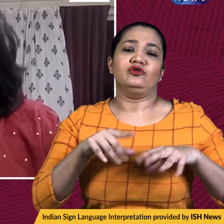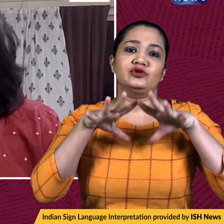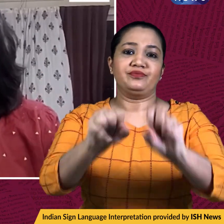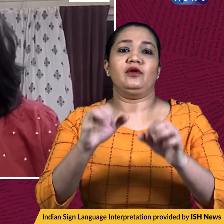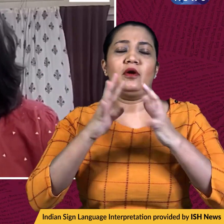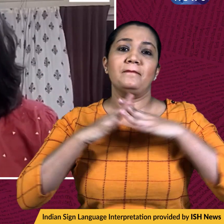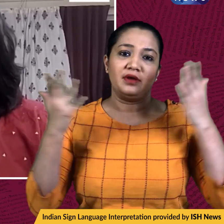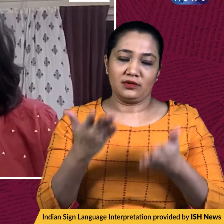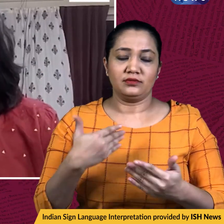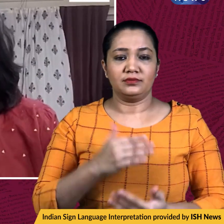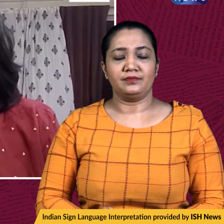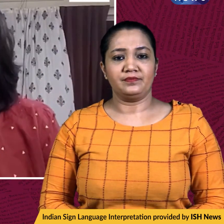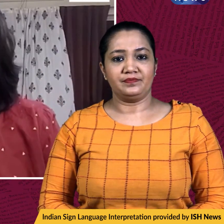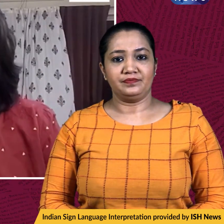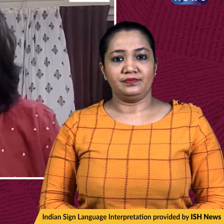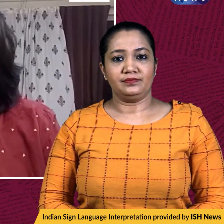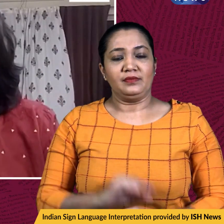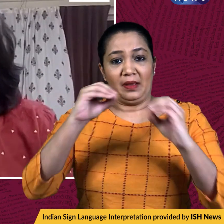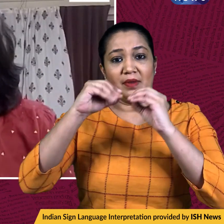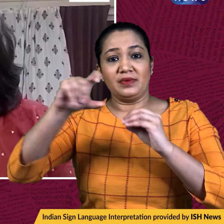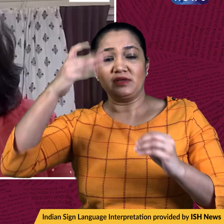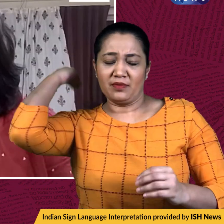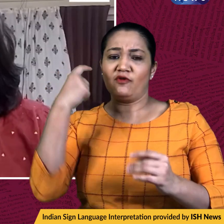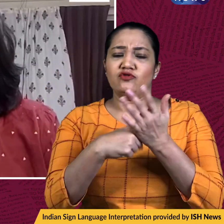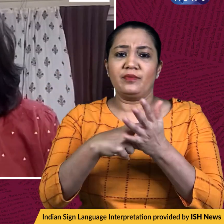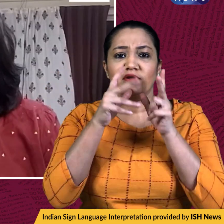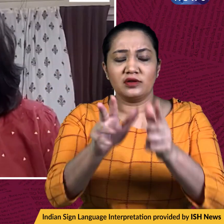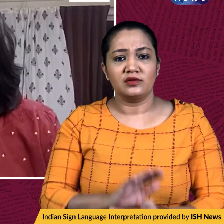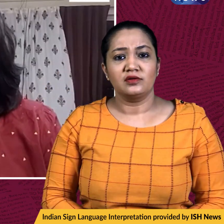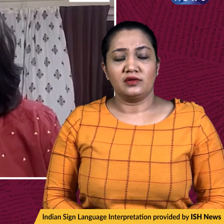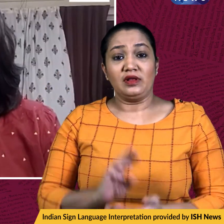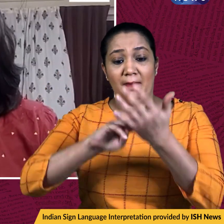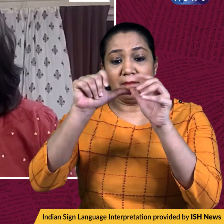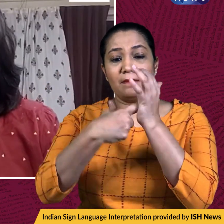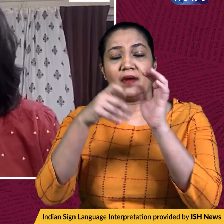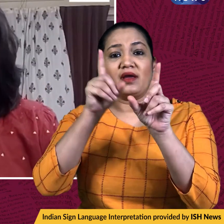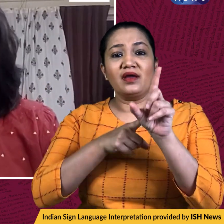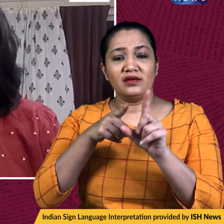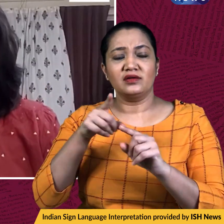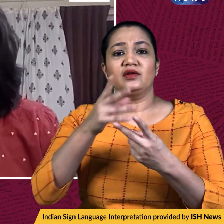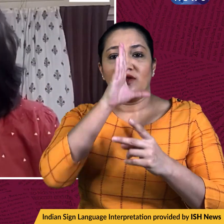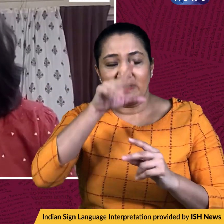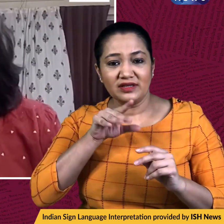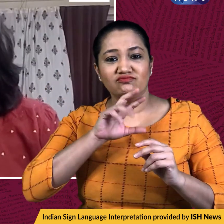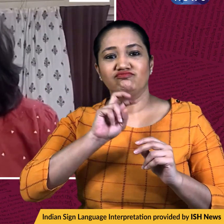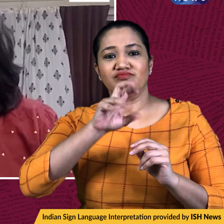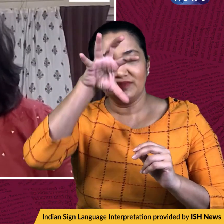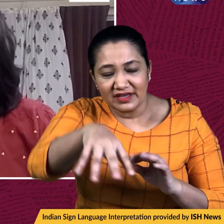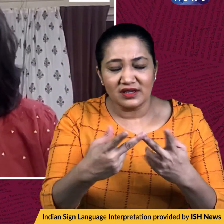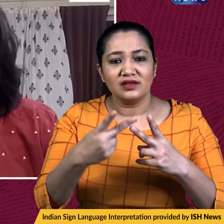forces so far. The BBC had reported earlier that the city's mayor had said that its train station and court